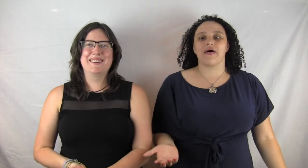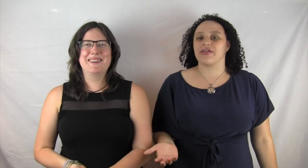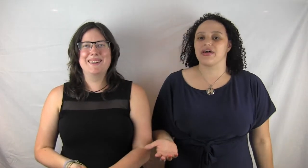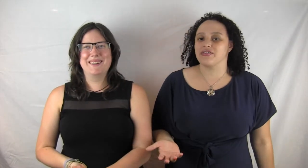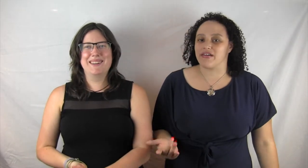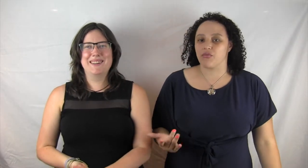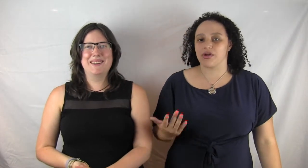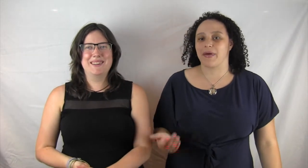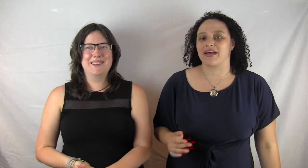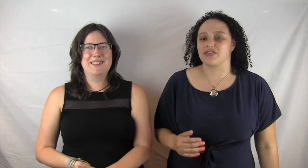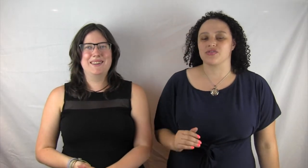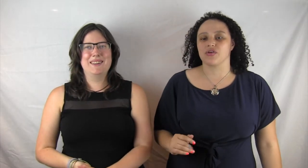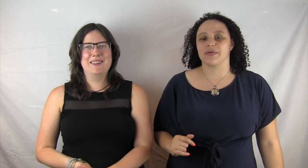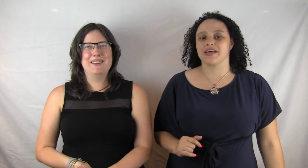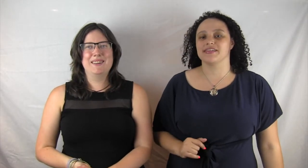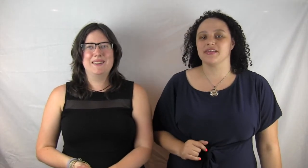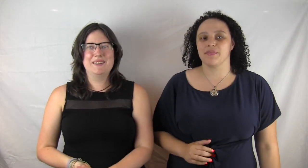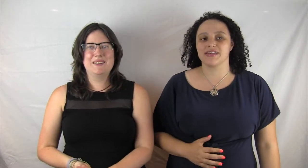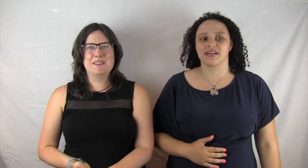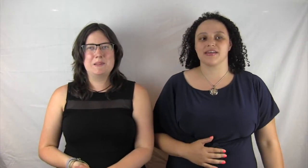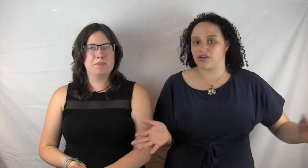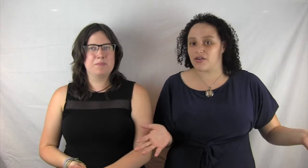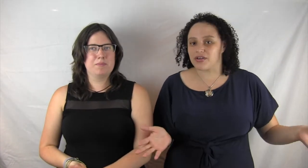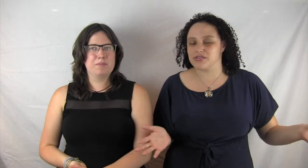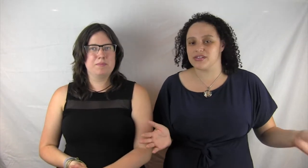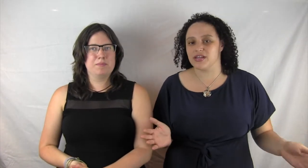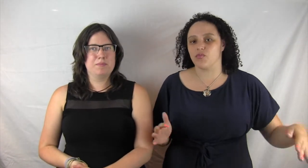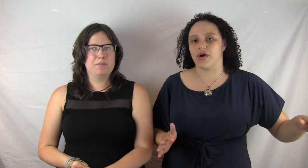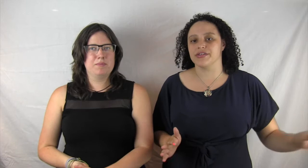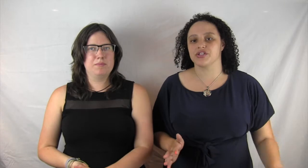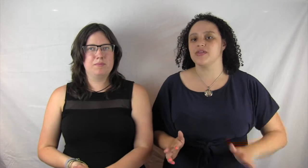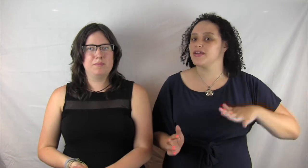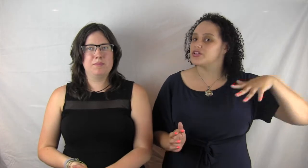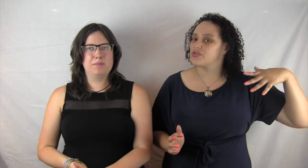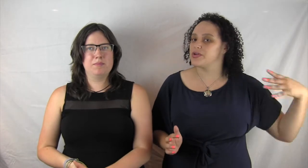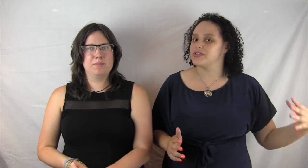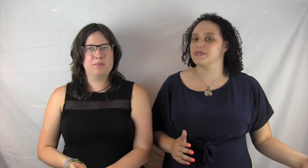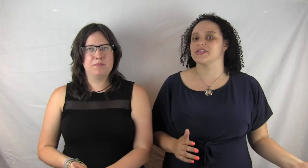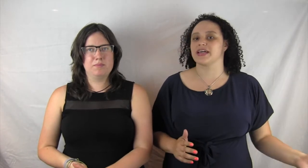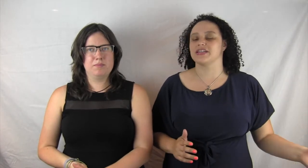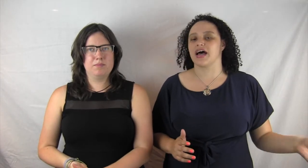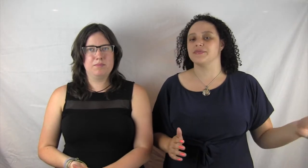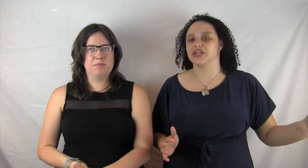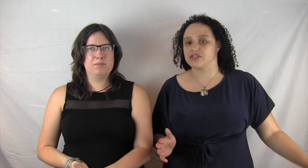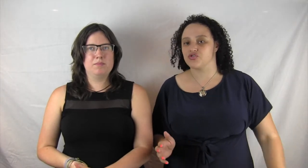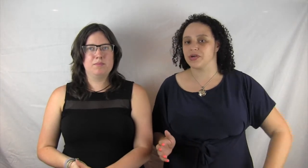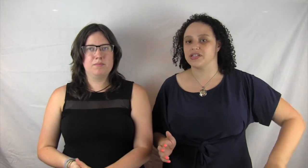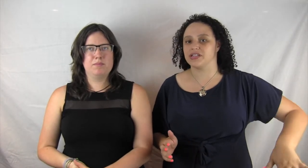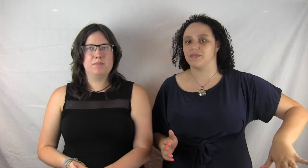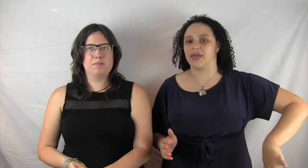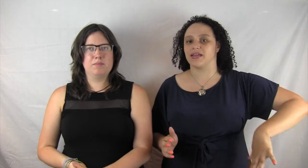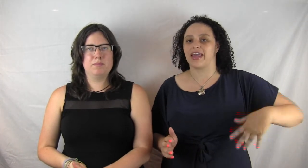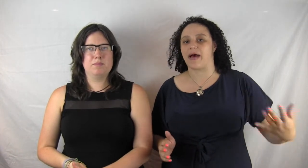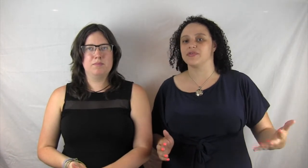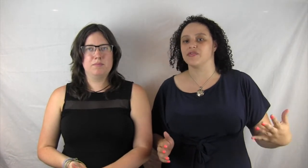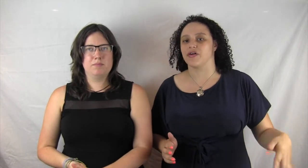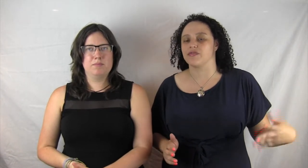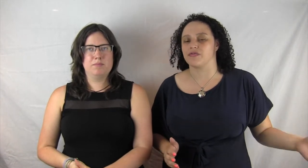wow, I thought you'd have more impact on the story. Because basically Scarlet goes to see him once. She thinks she's going to see him a second time. She gets tricked into being captive of the